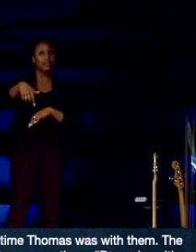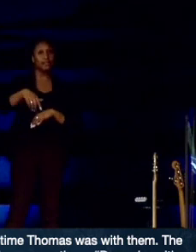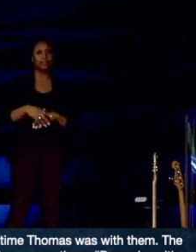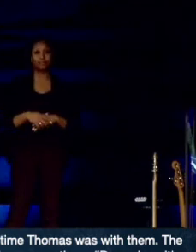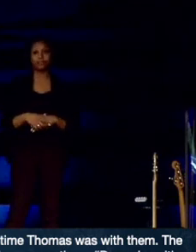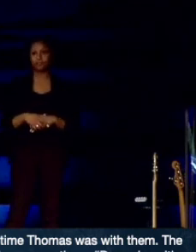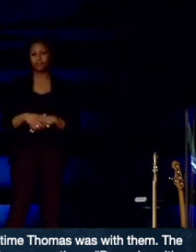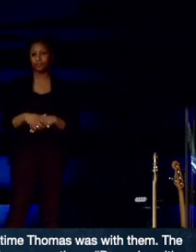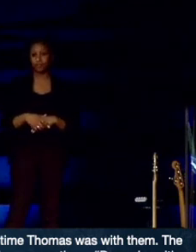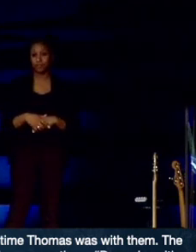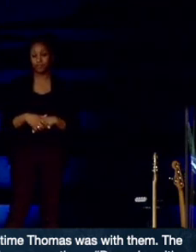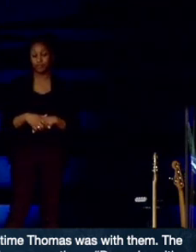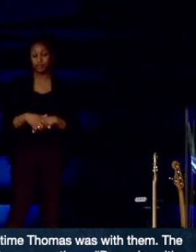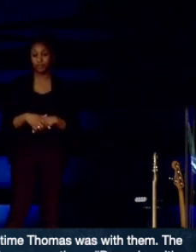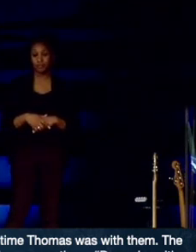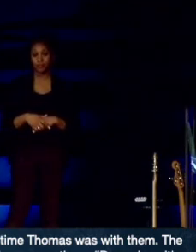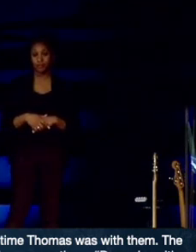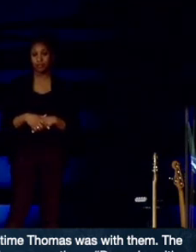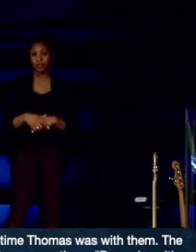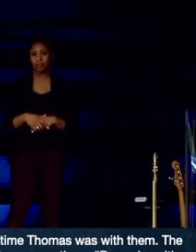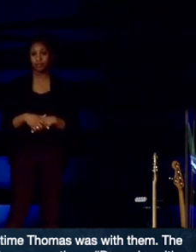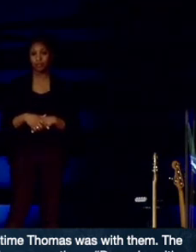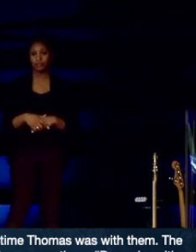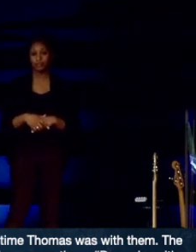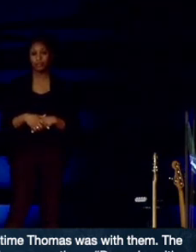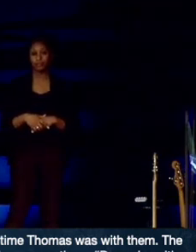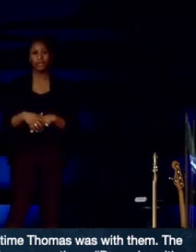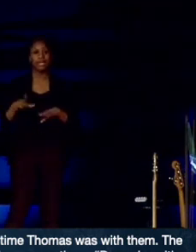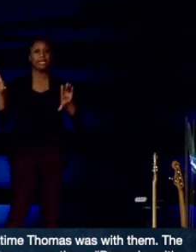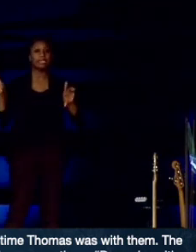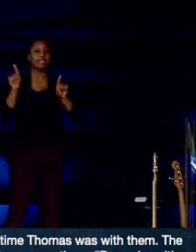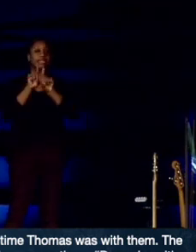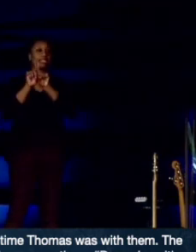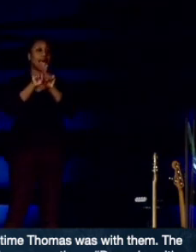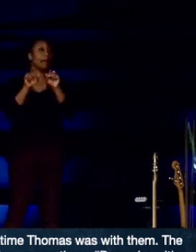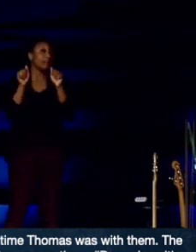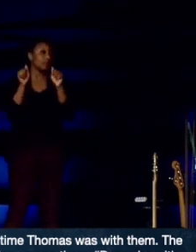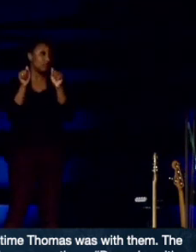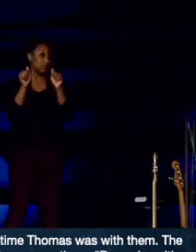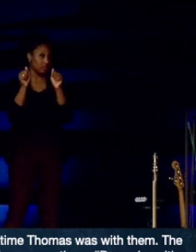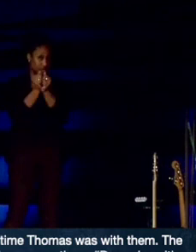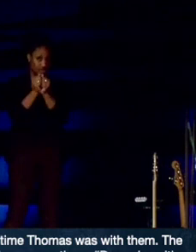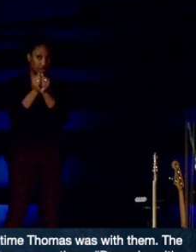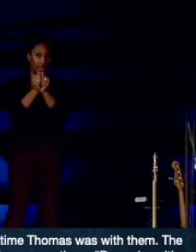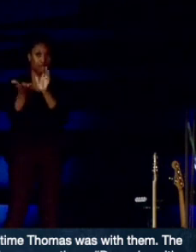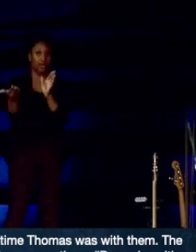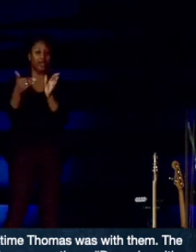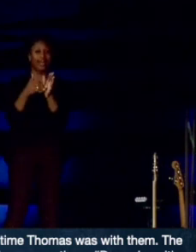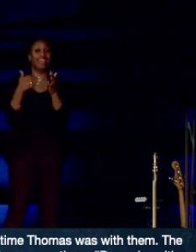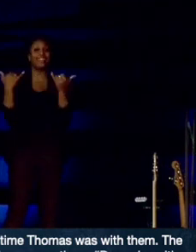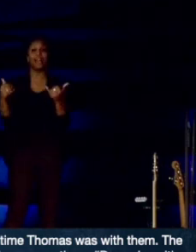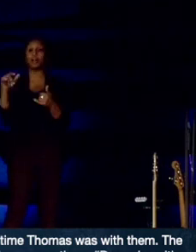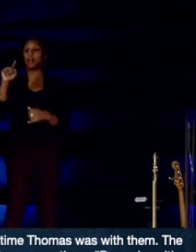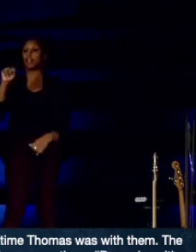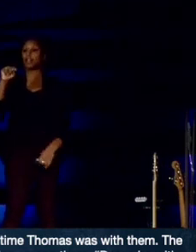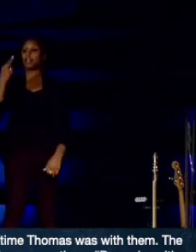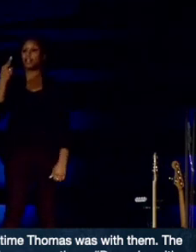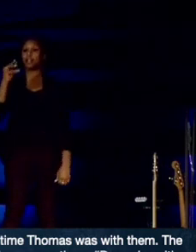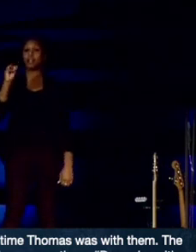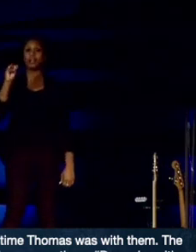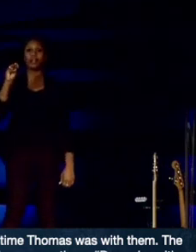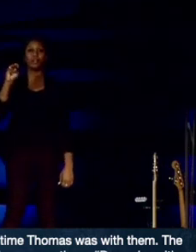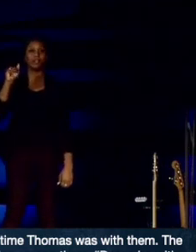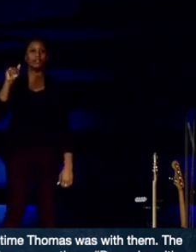John chapter 20, verse number 26. Disciples are together again. This time, Thomas is with them.